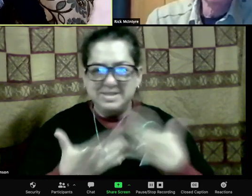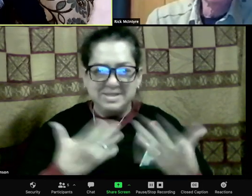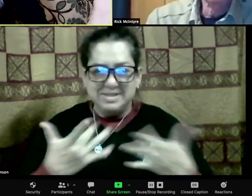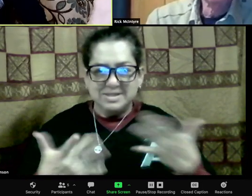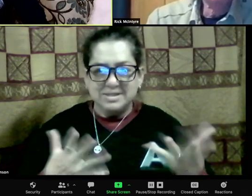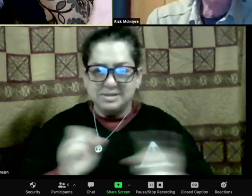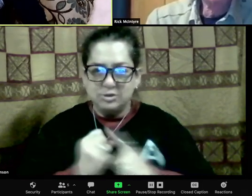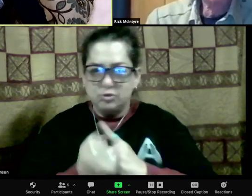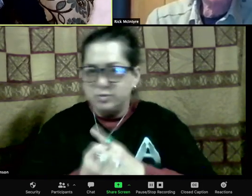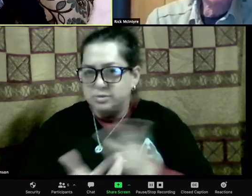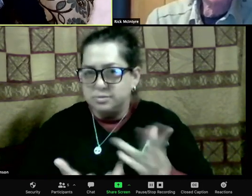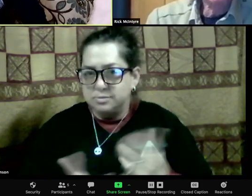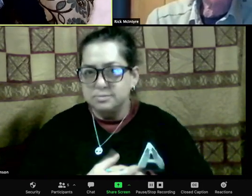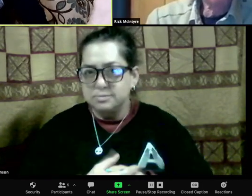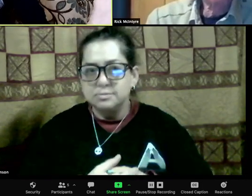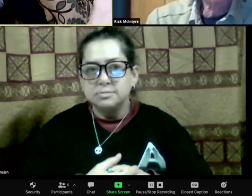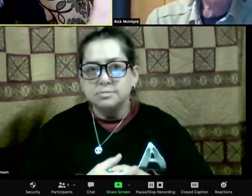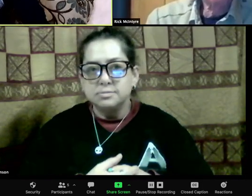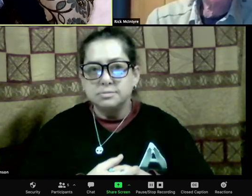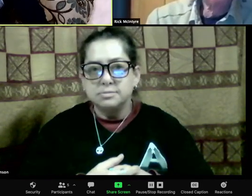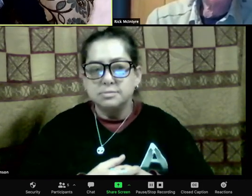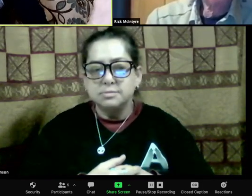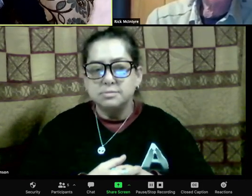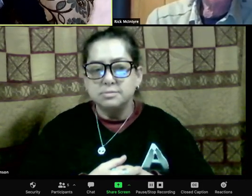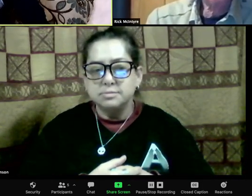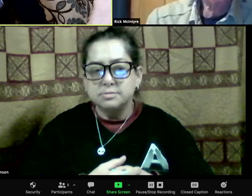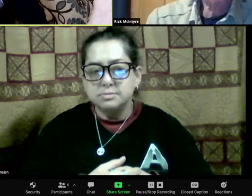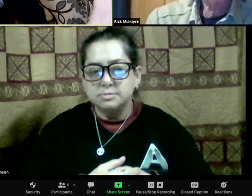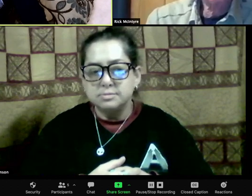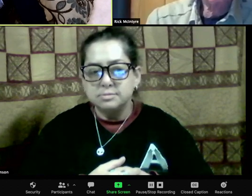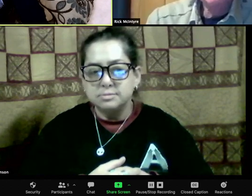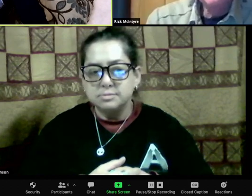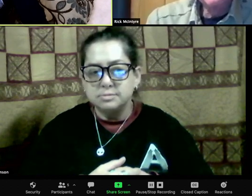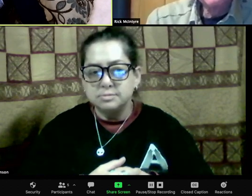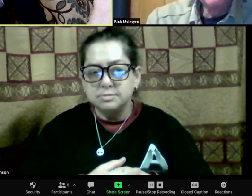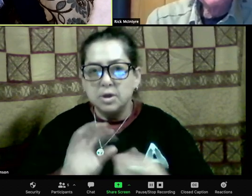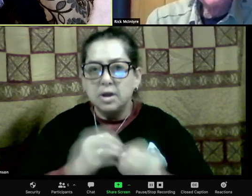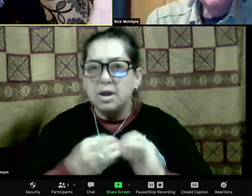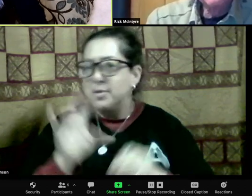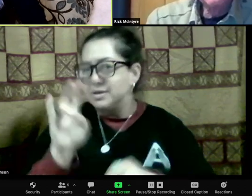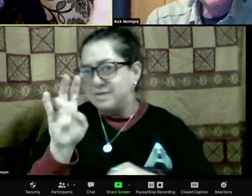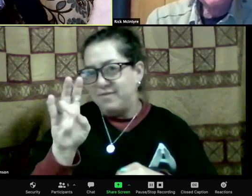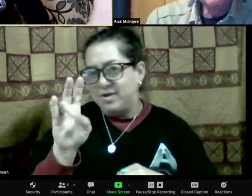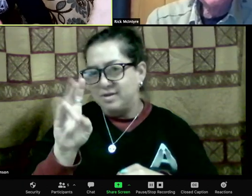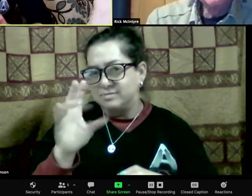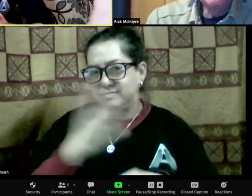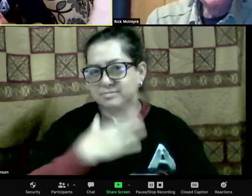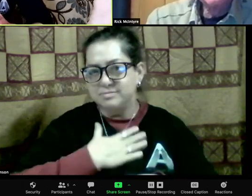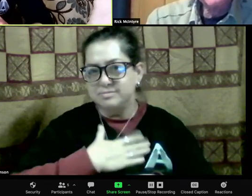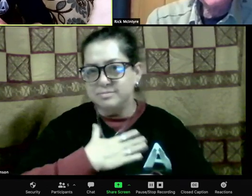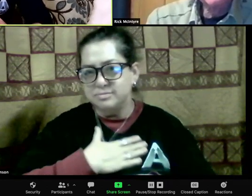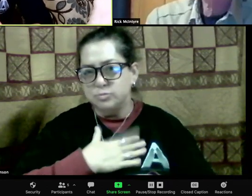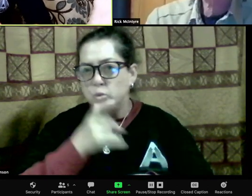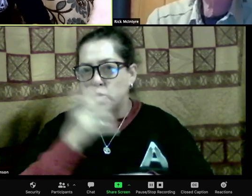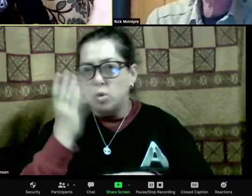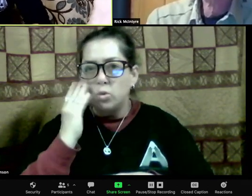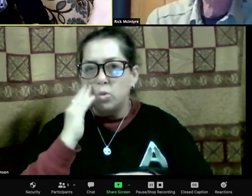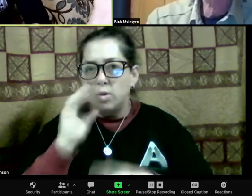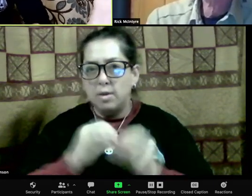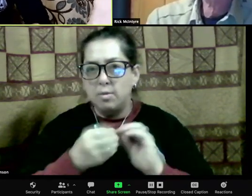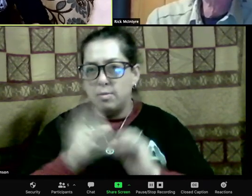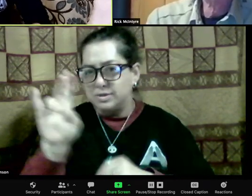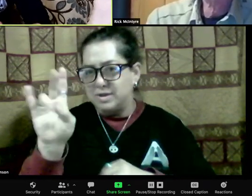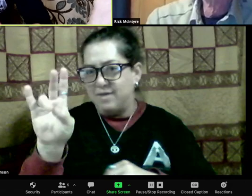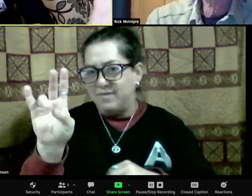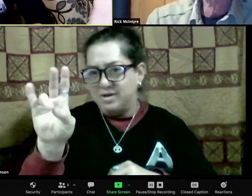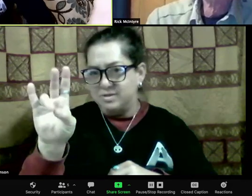a park service ranger, a lot of times if you explain things well and you ask politely, people are going to be willing to comply.